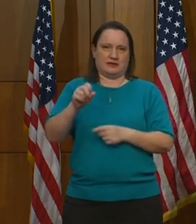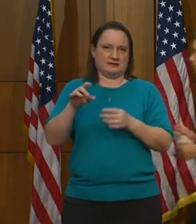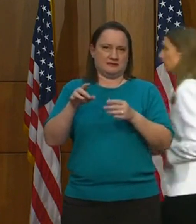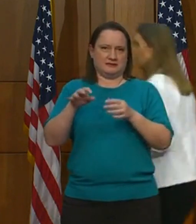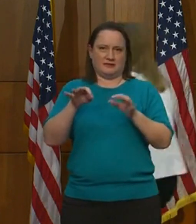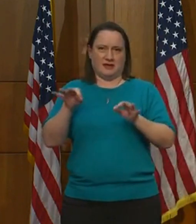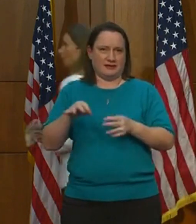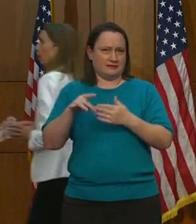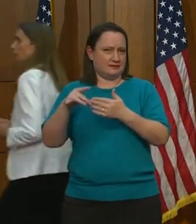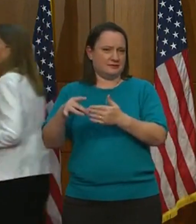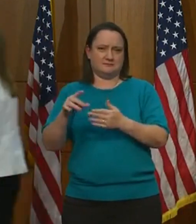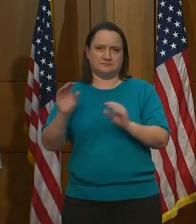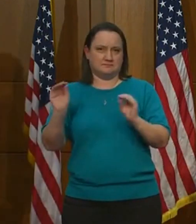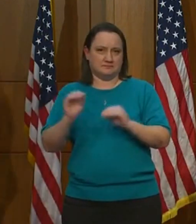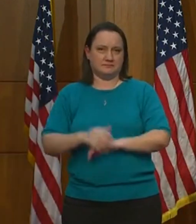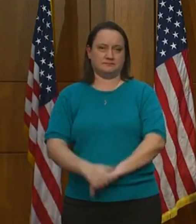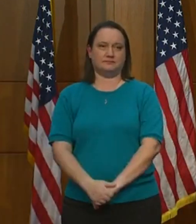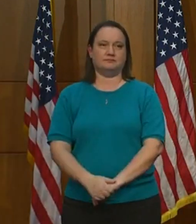Hi.